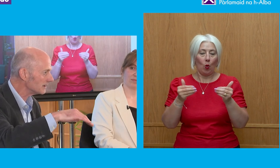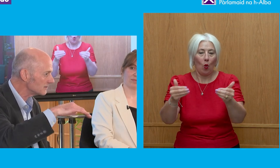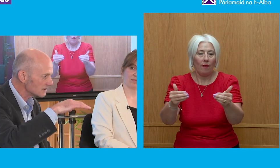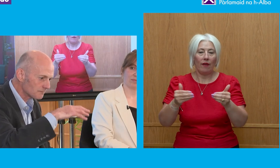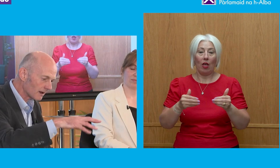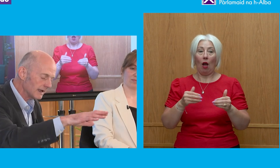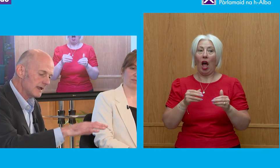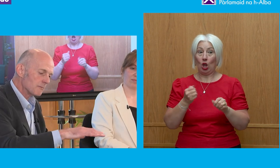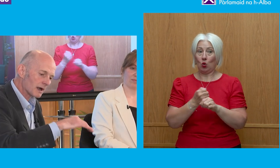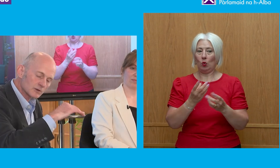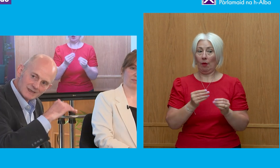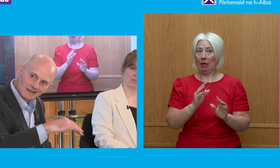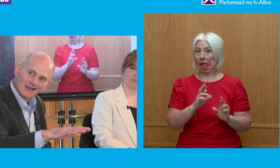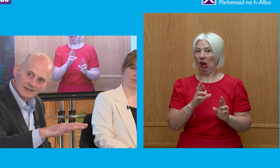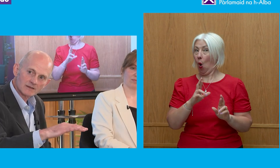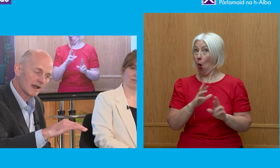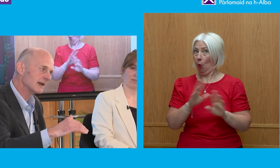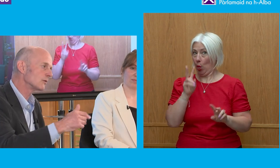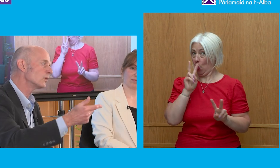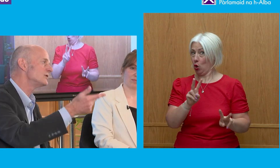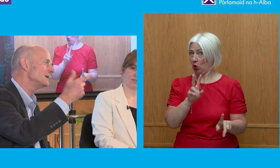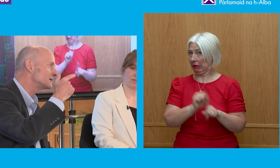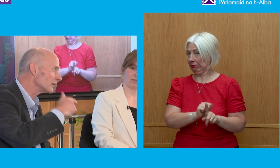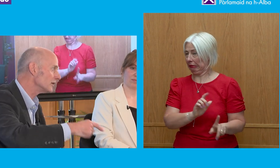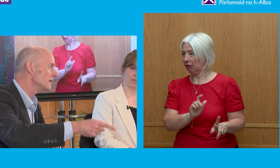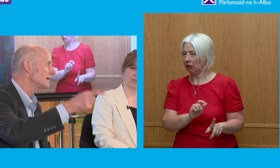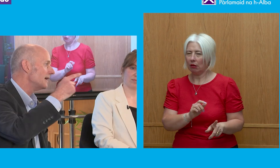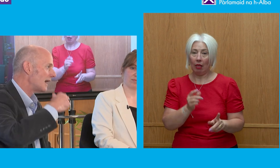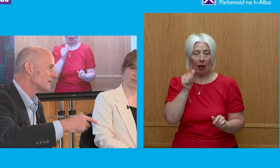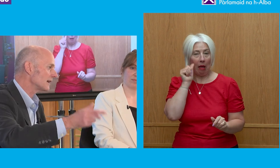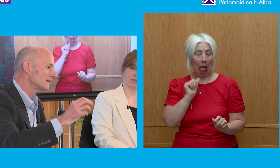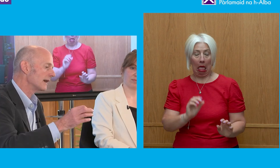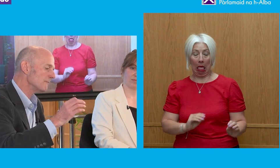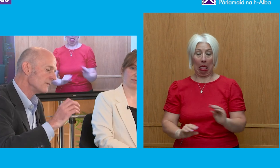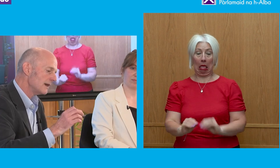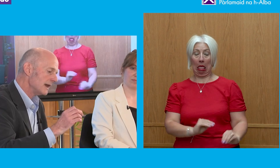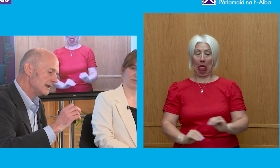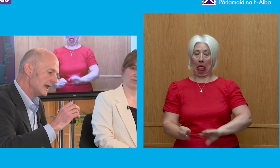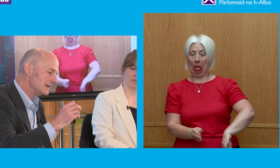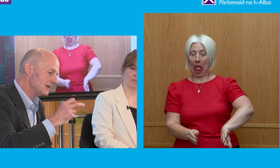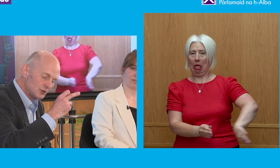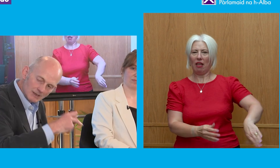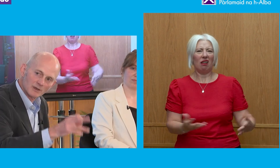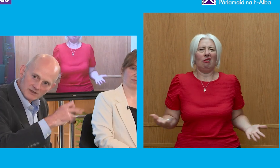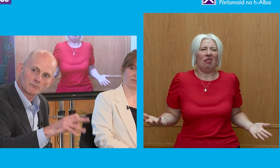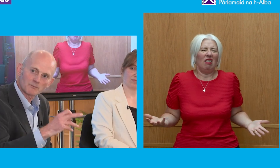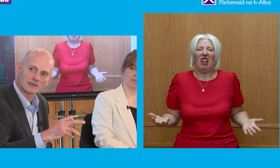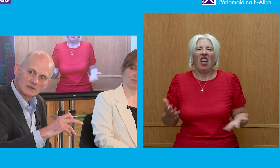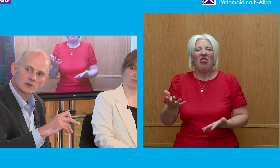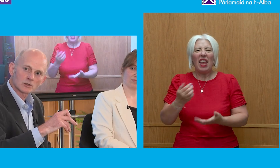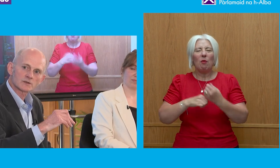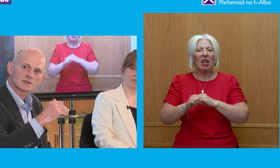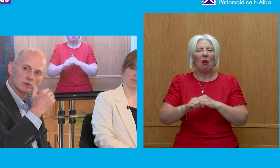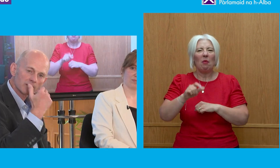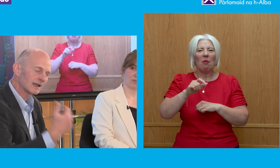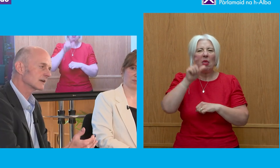people don't notice, by sort of slights of hand, which in turn, I think, it cheapens the public